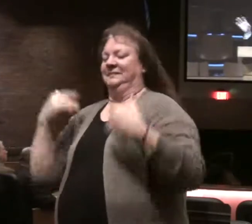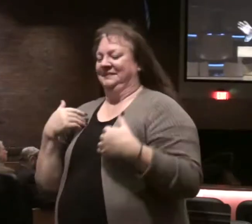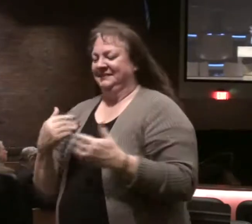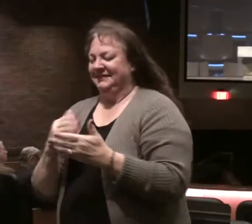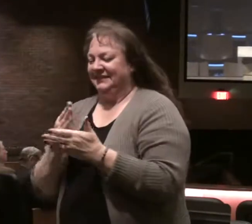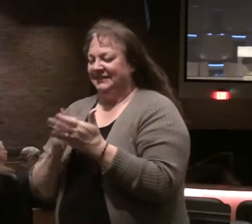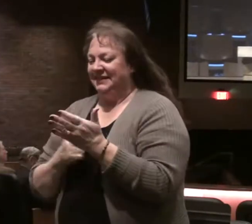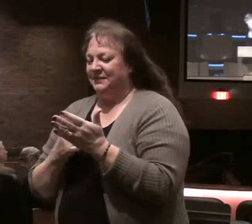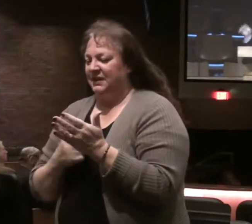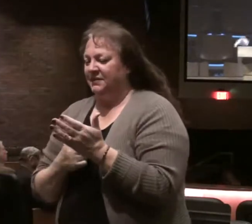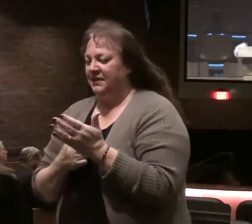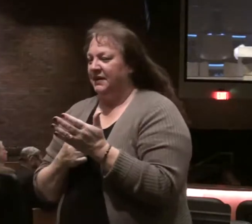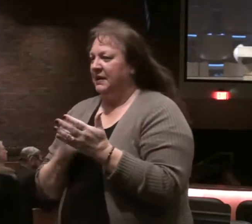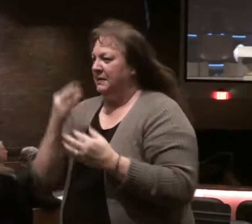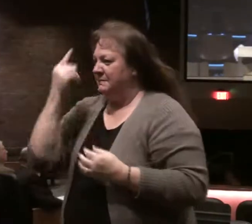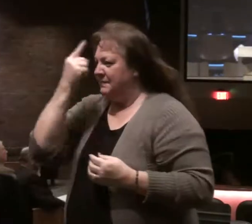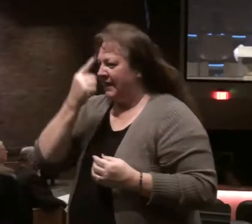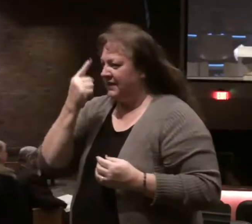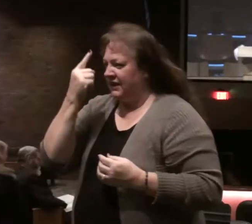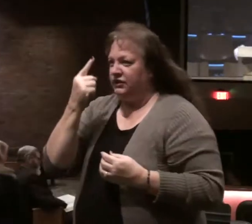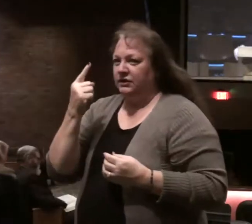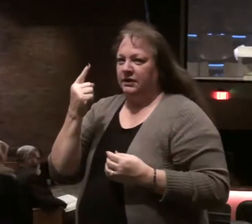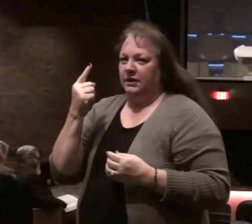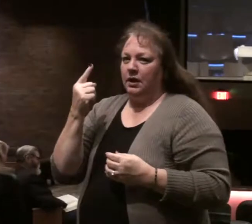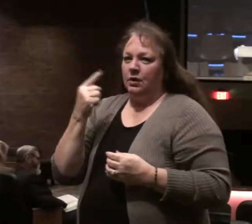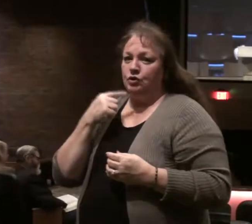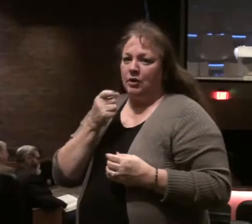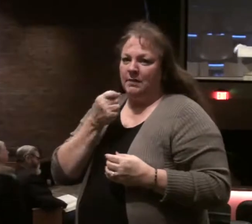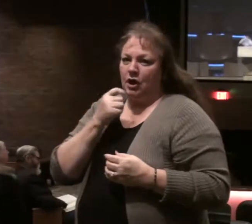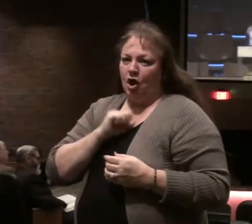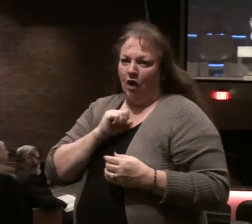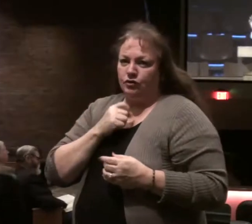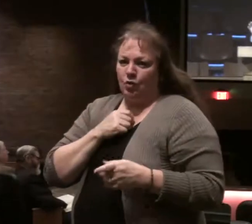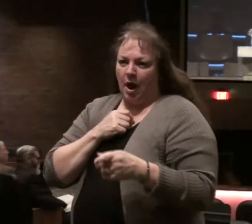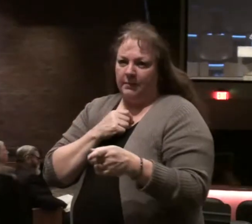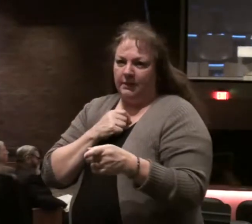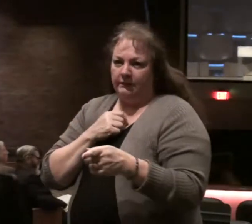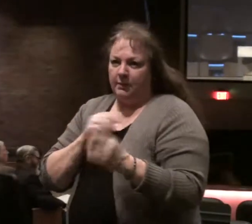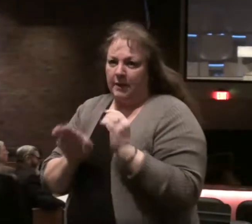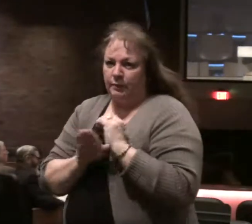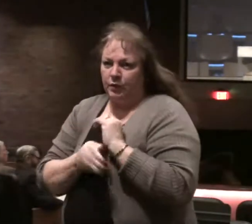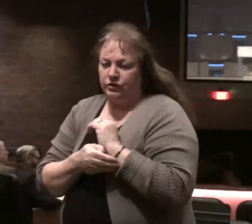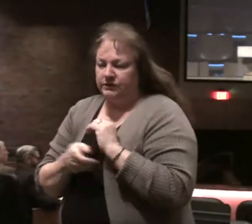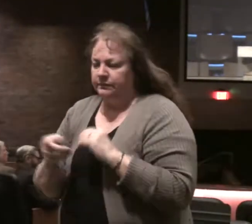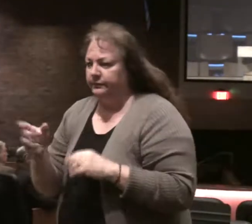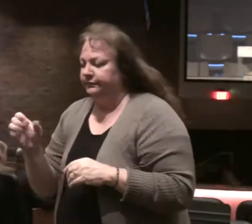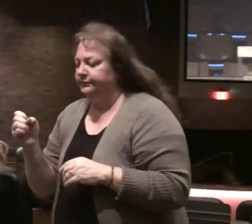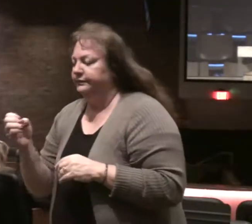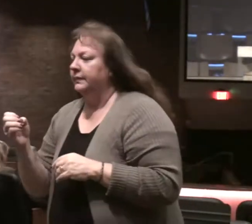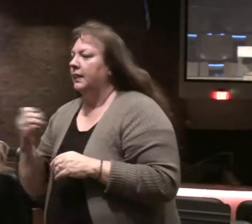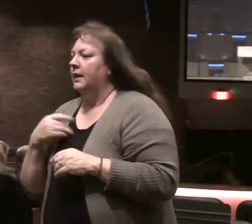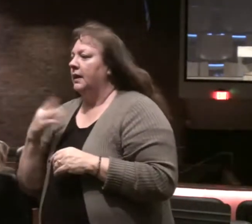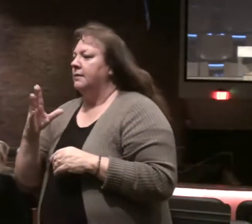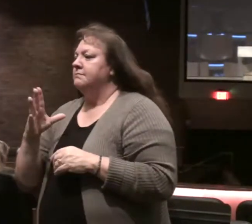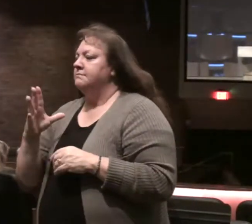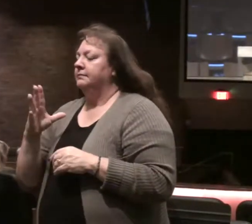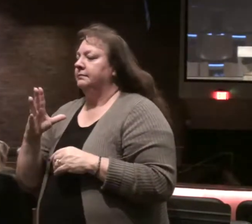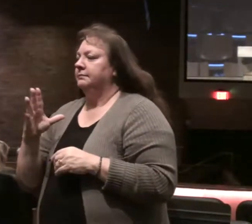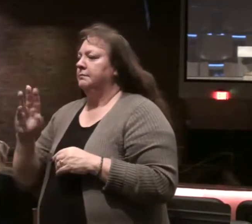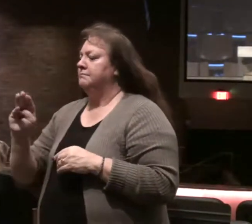meditation, meditation is a big deal in the world today, called by different names, one of the names of it is mindfulness,